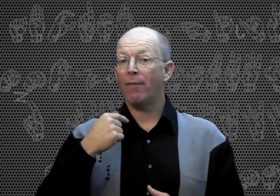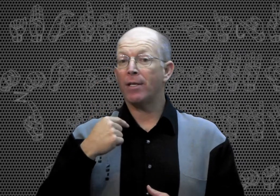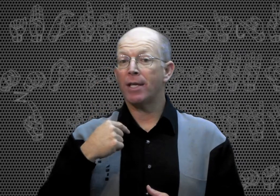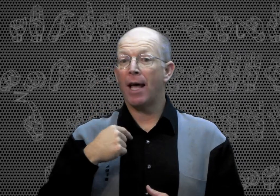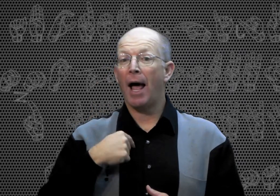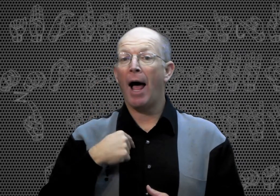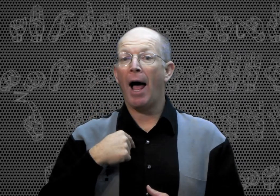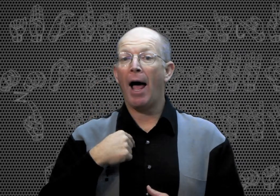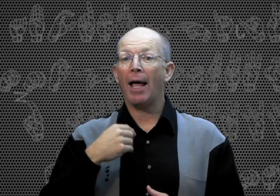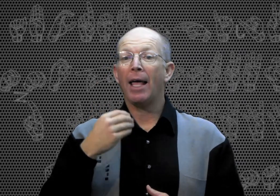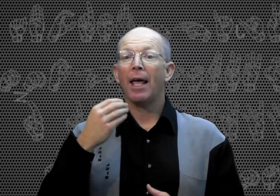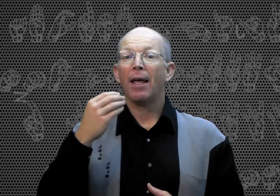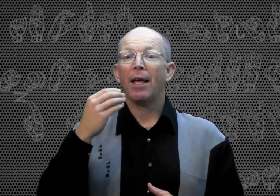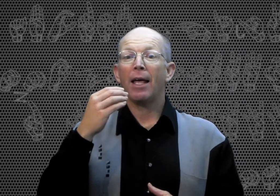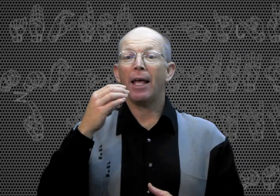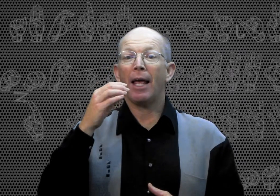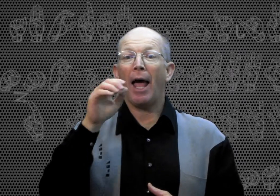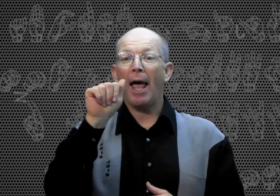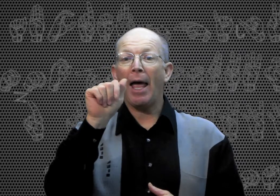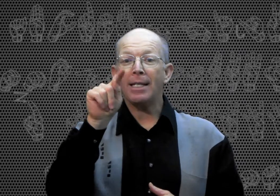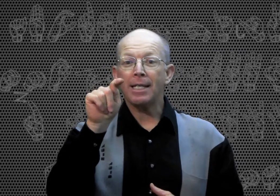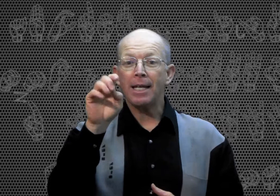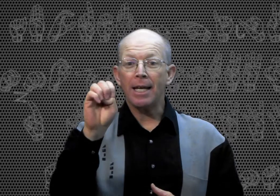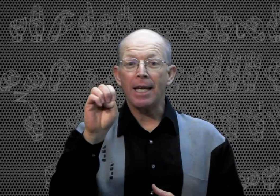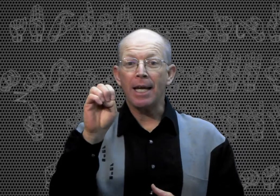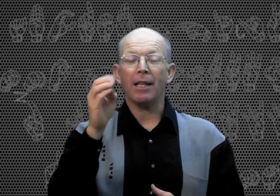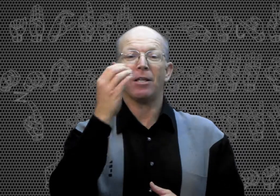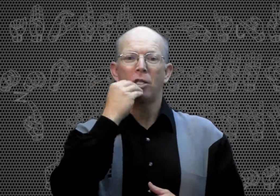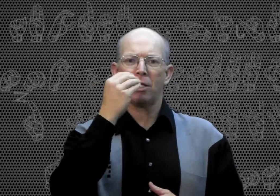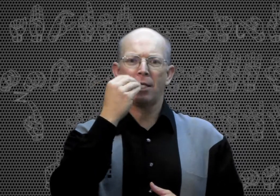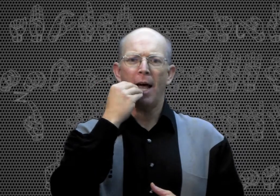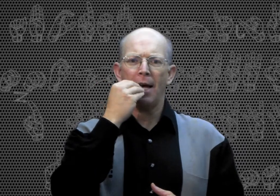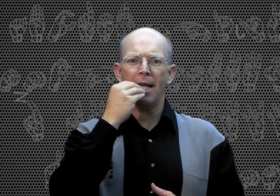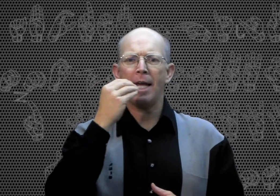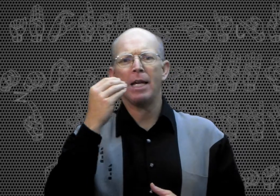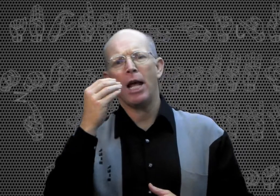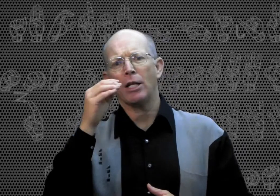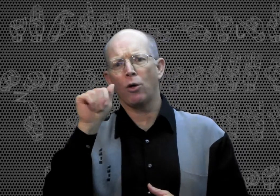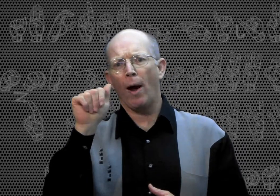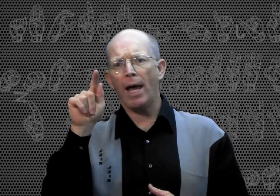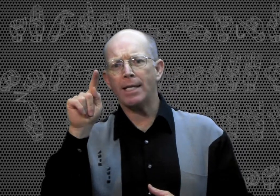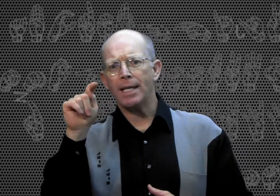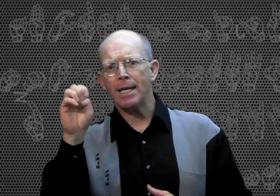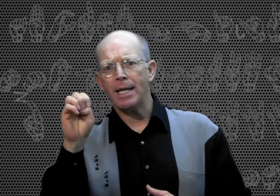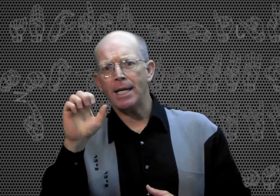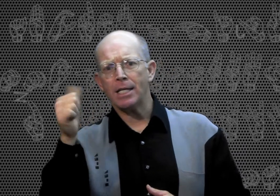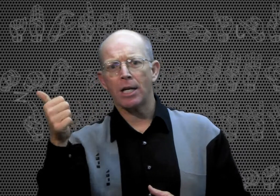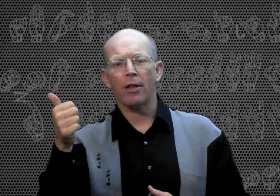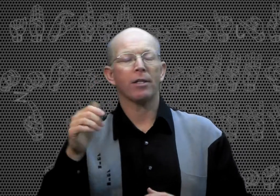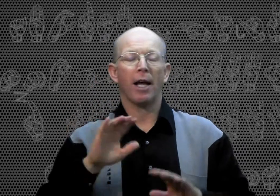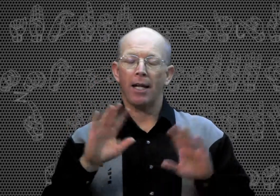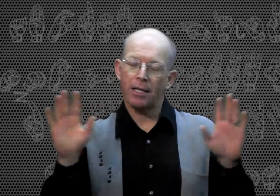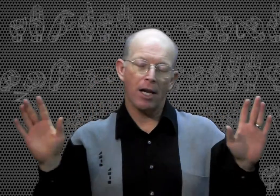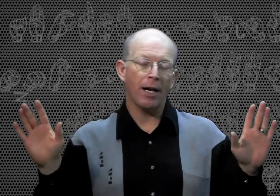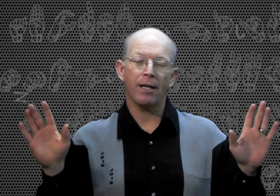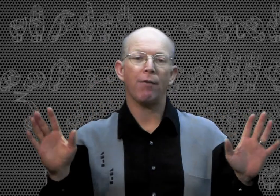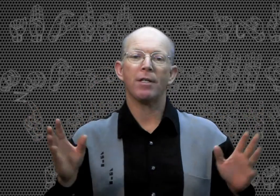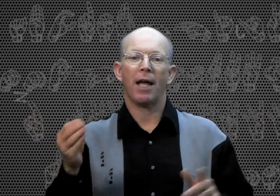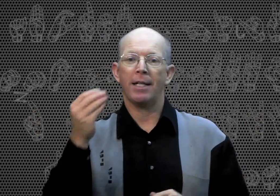have to say I A-T-E. This is the sign eat. And so A-T-E is another sign. It's not a different sign.